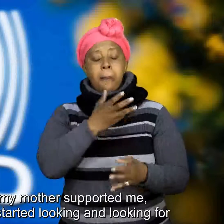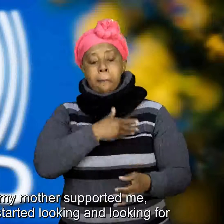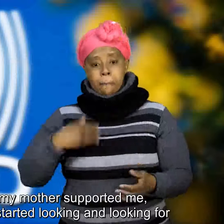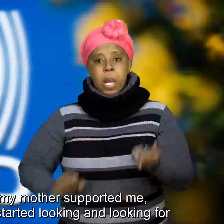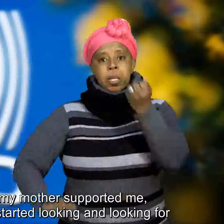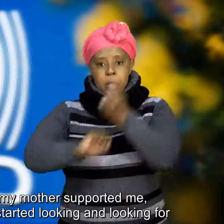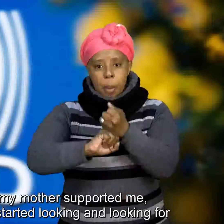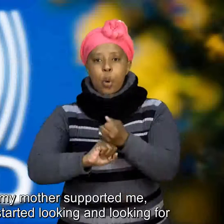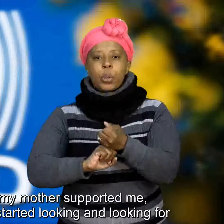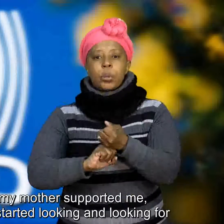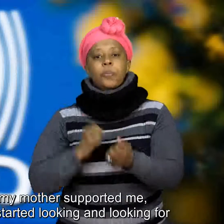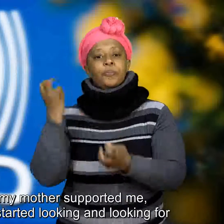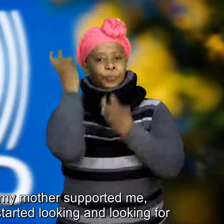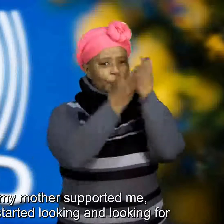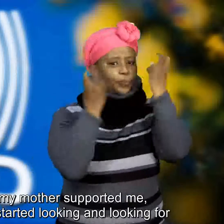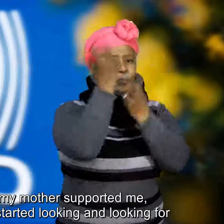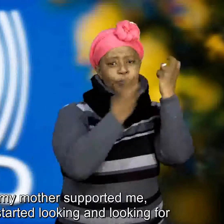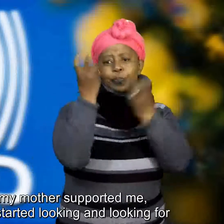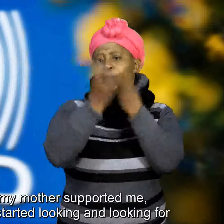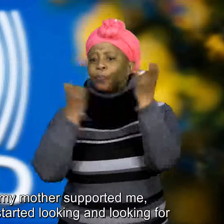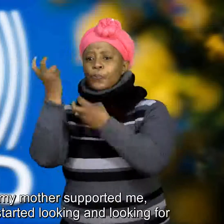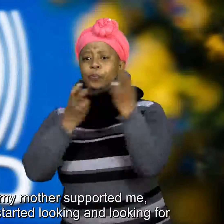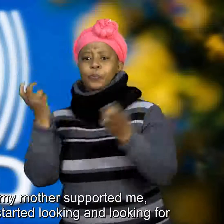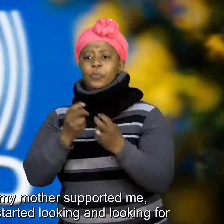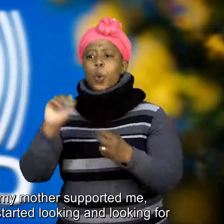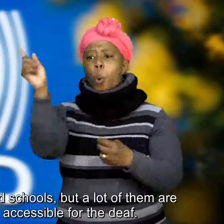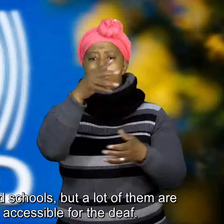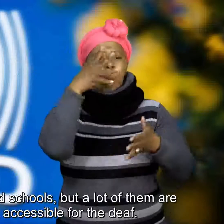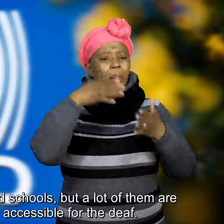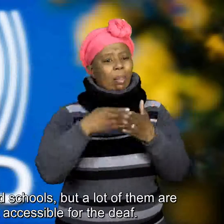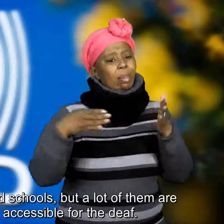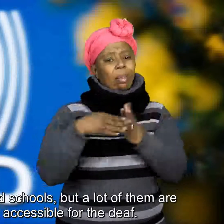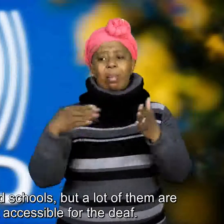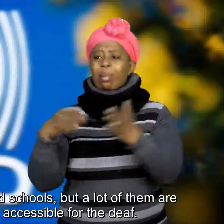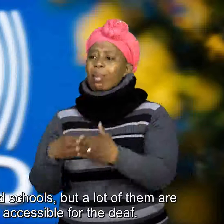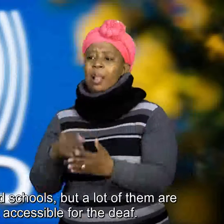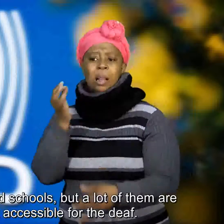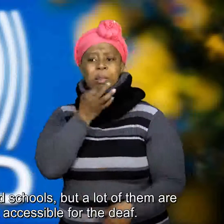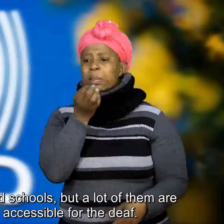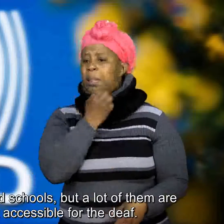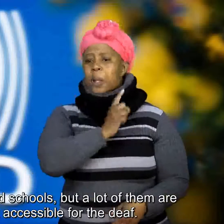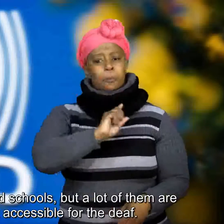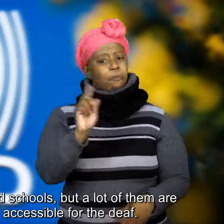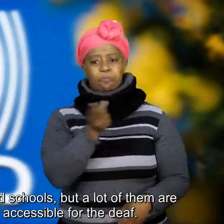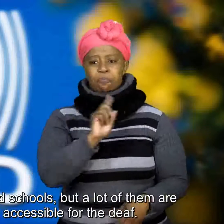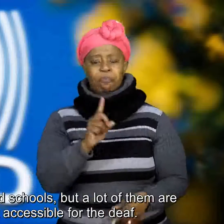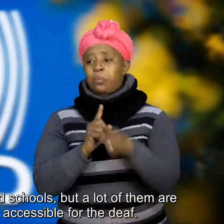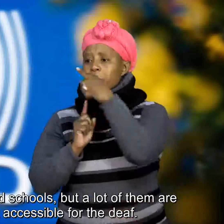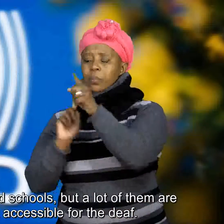supported me and we started looking and looking for places and schools but a lot of them are not accessible for the